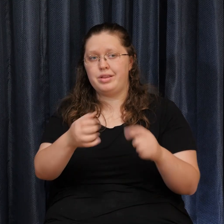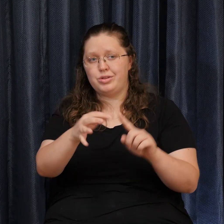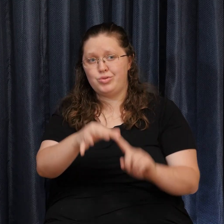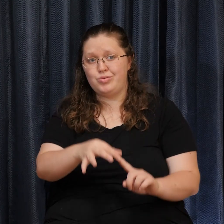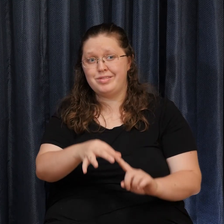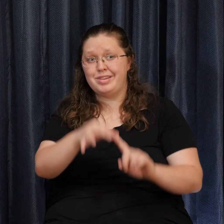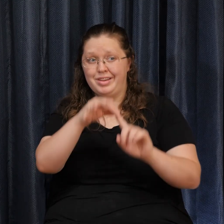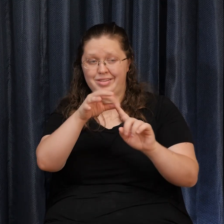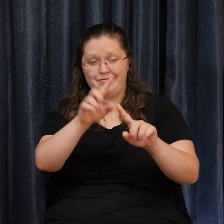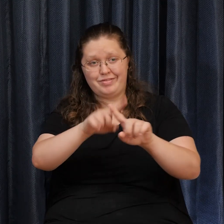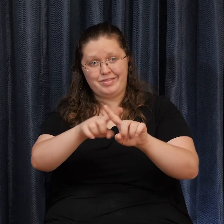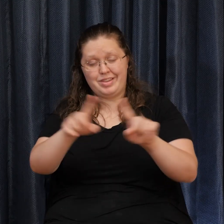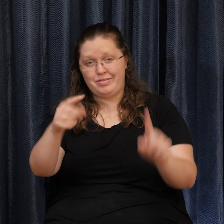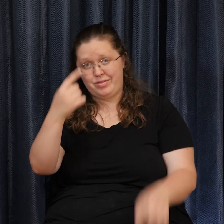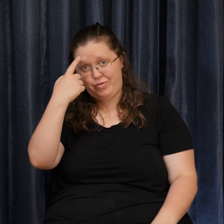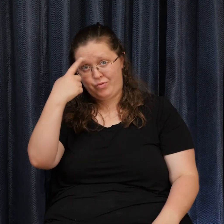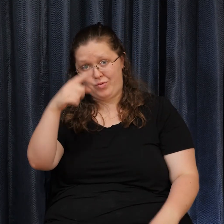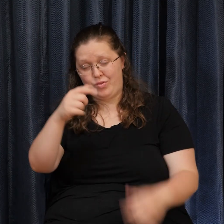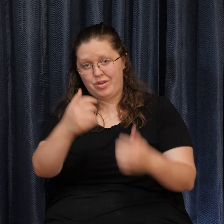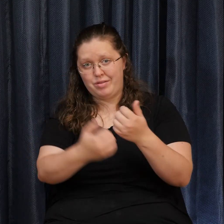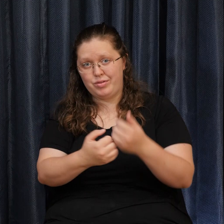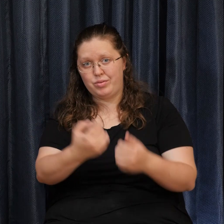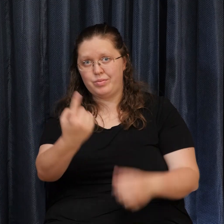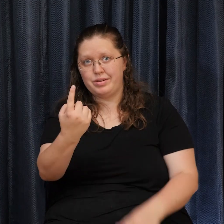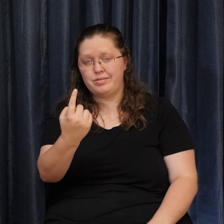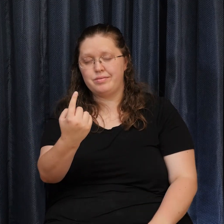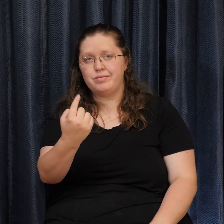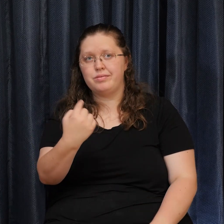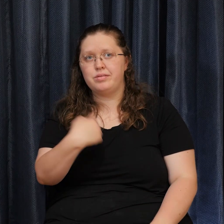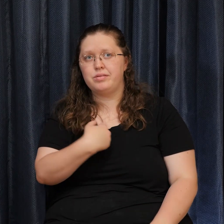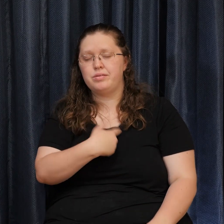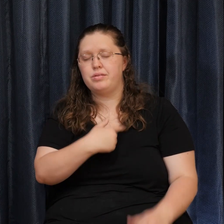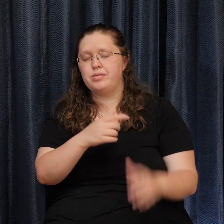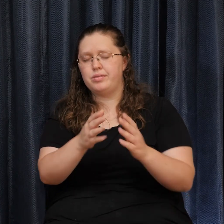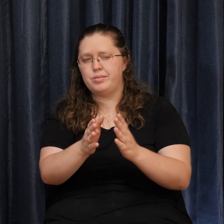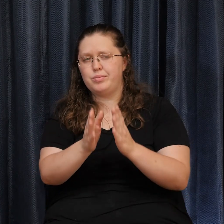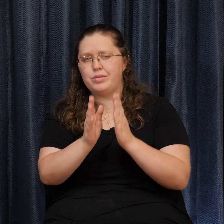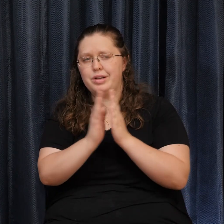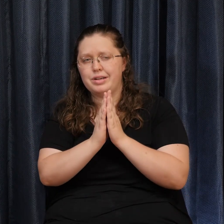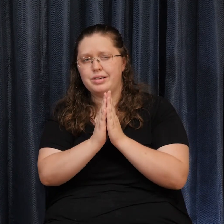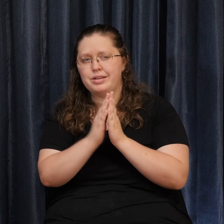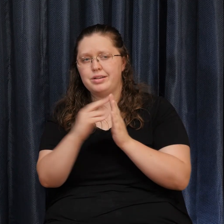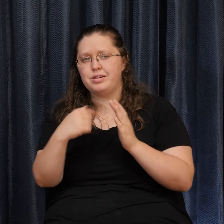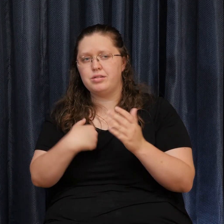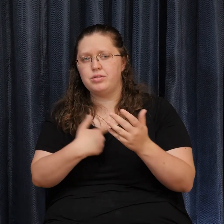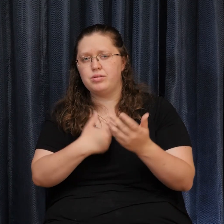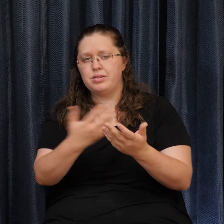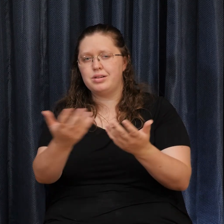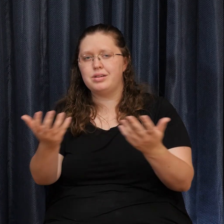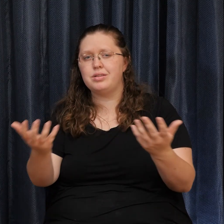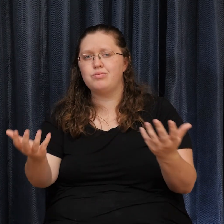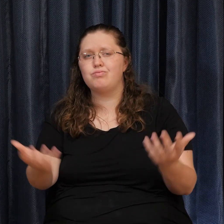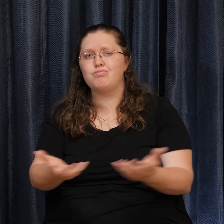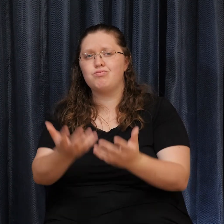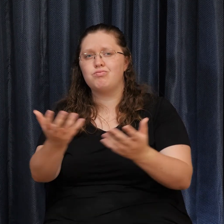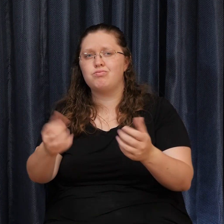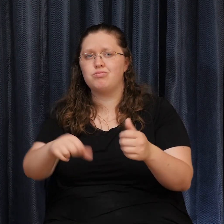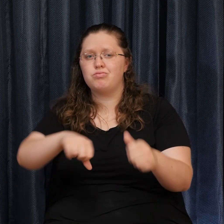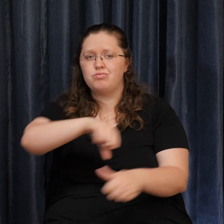As we Find our Prayers As we Encourage Each other As we Allow the Light